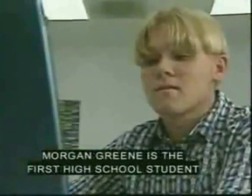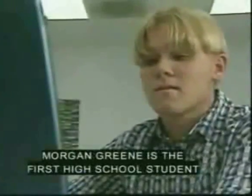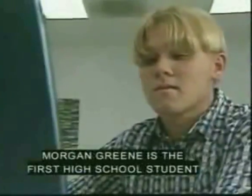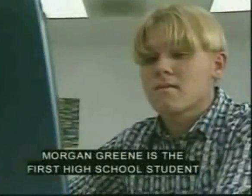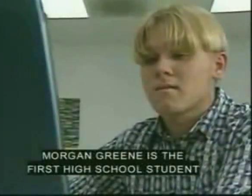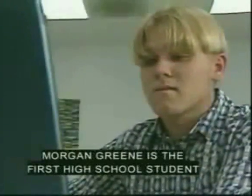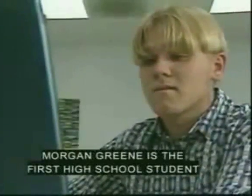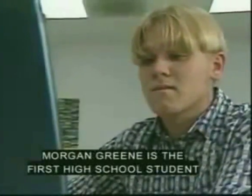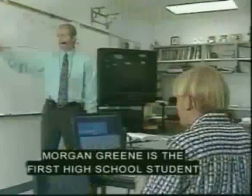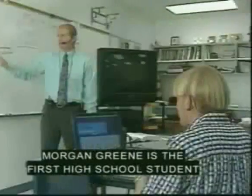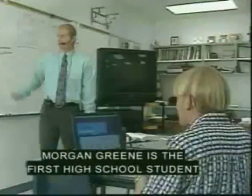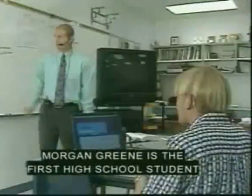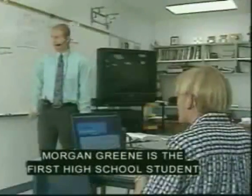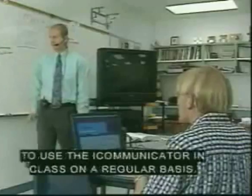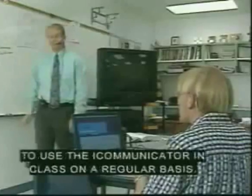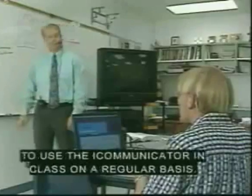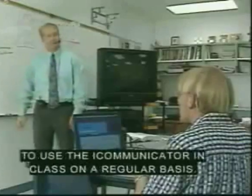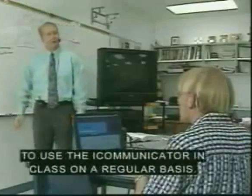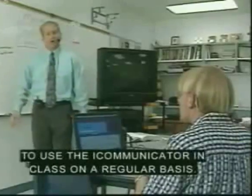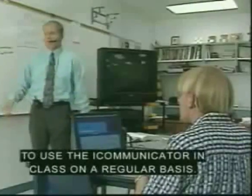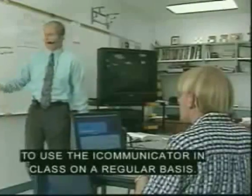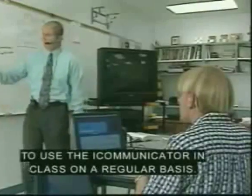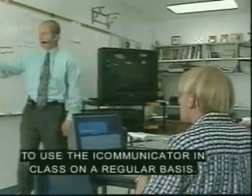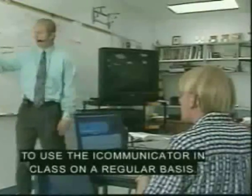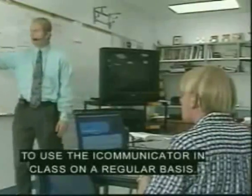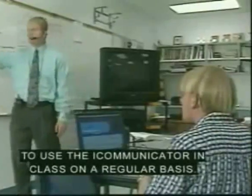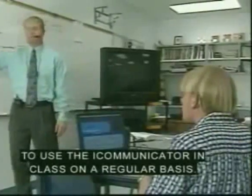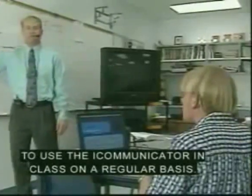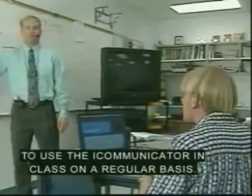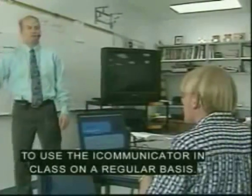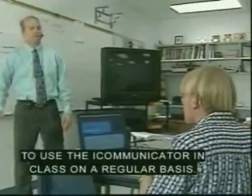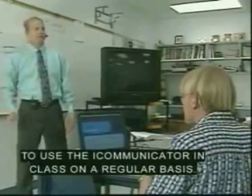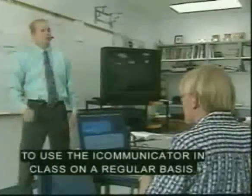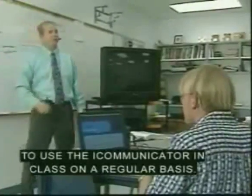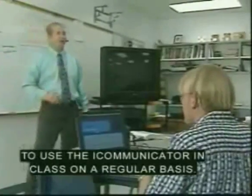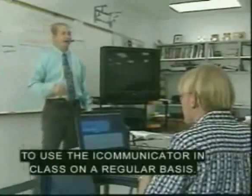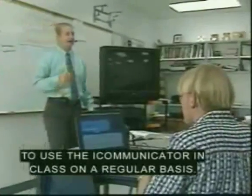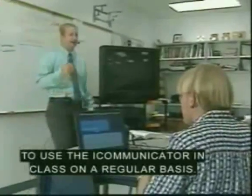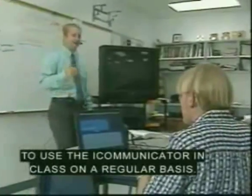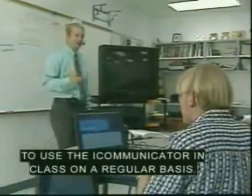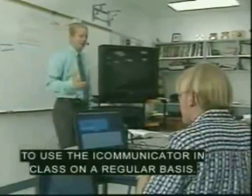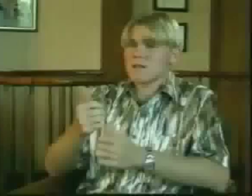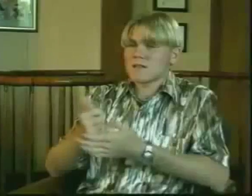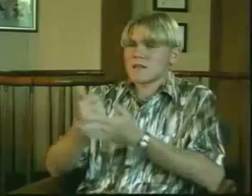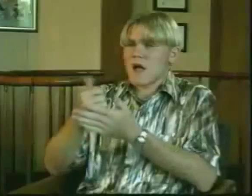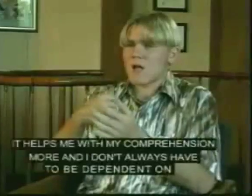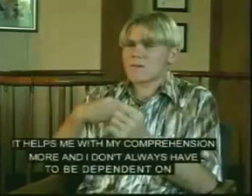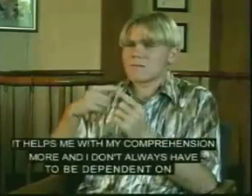Morgan Green is the first high school student to use the iCommunicator in class on a regular basis.